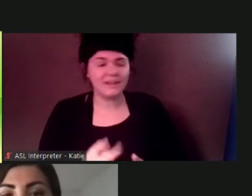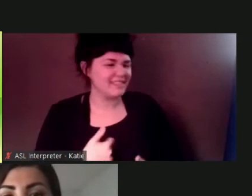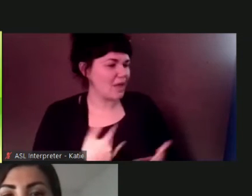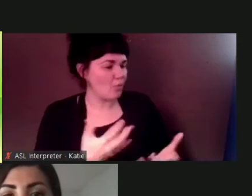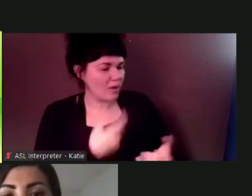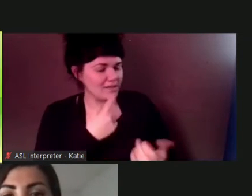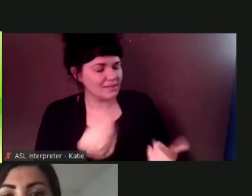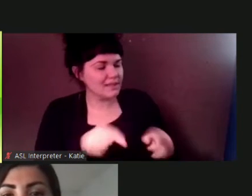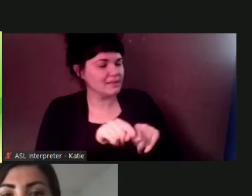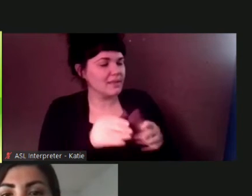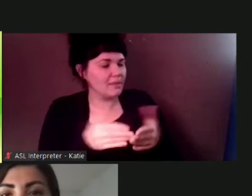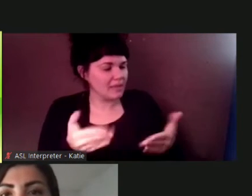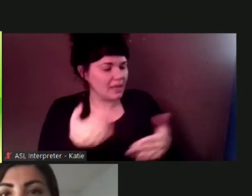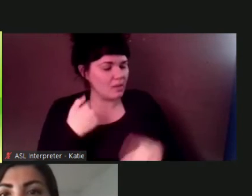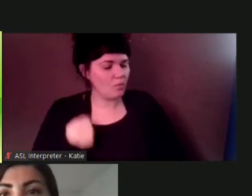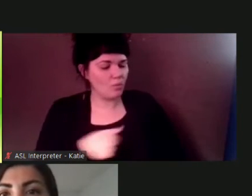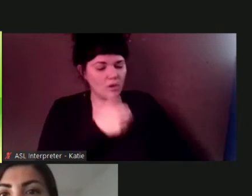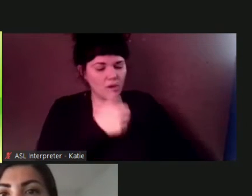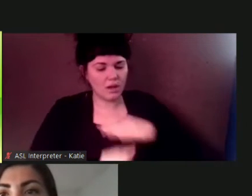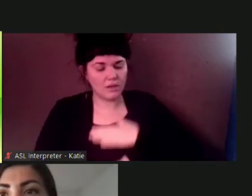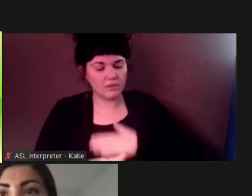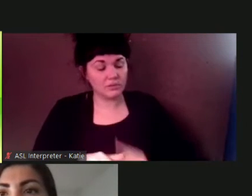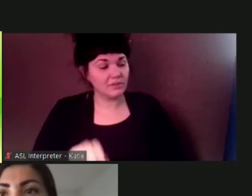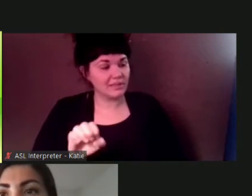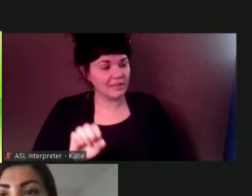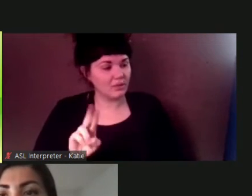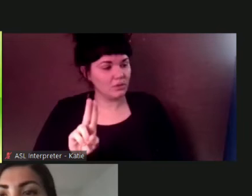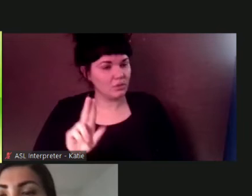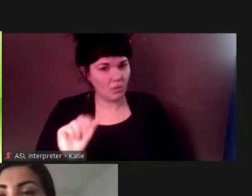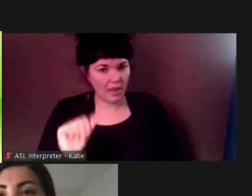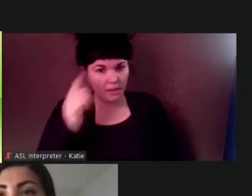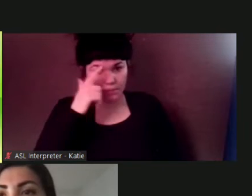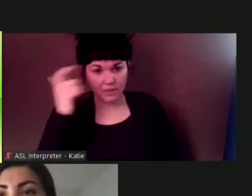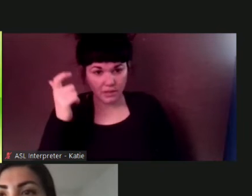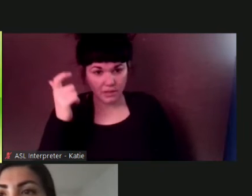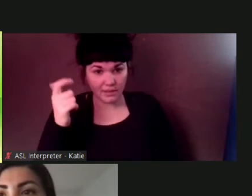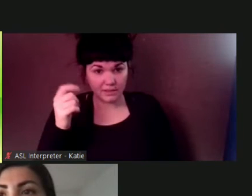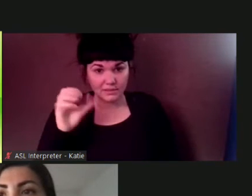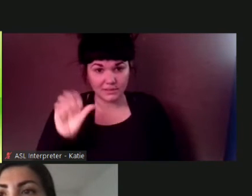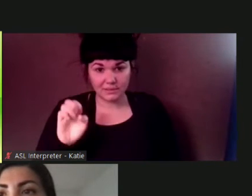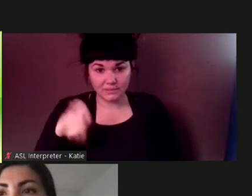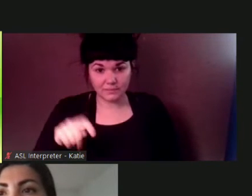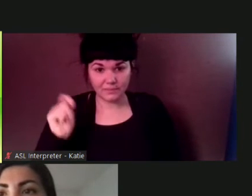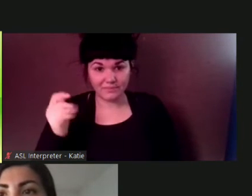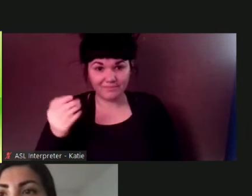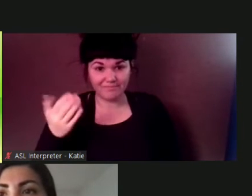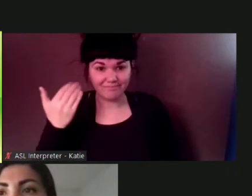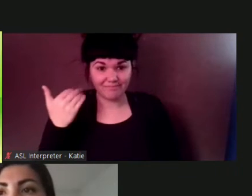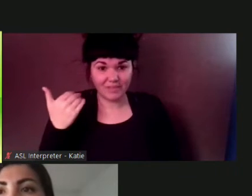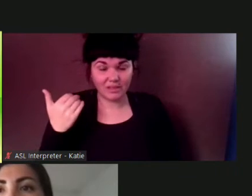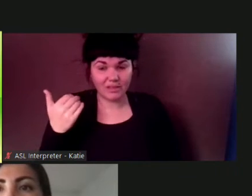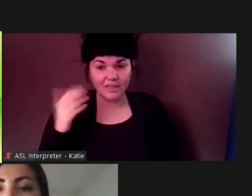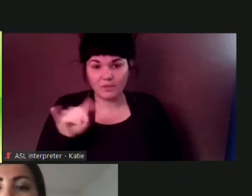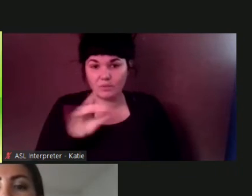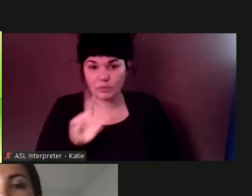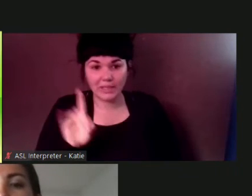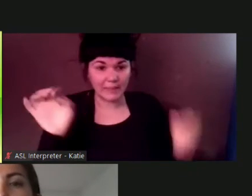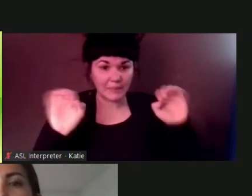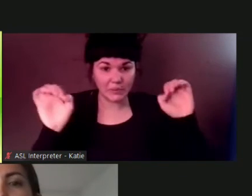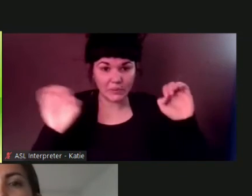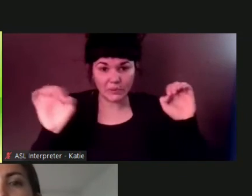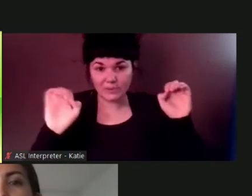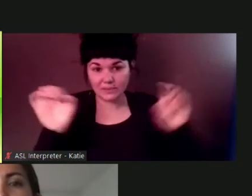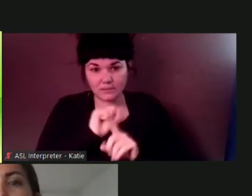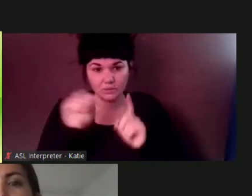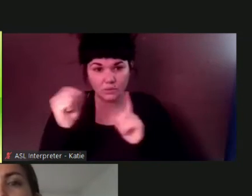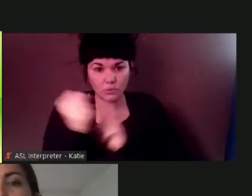of the need was urgent in december and that was the most ex uh expedient way to get it to people um we are